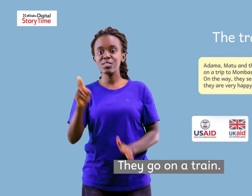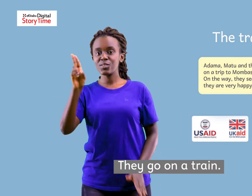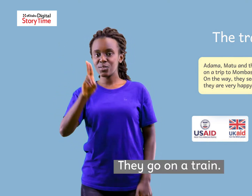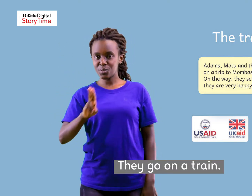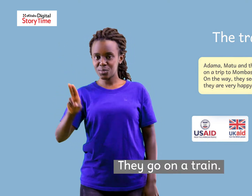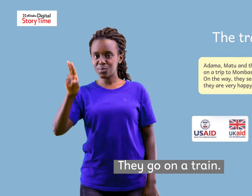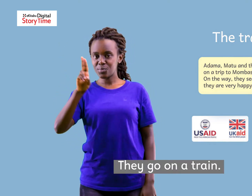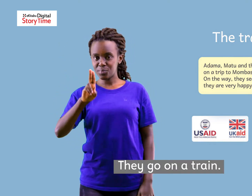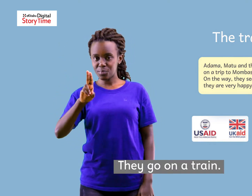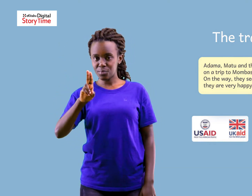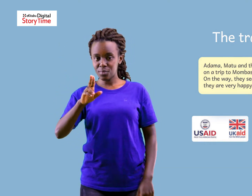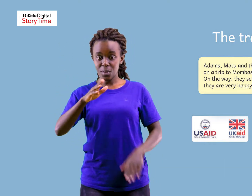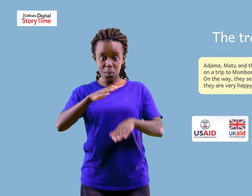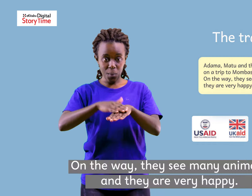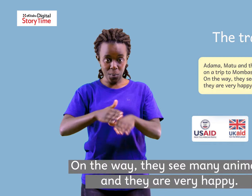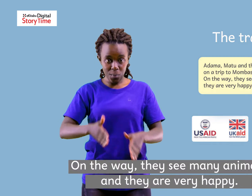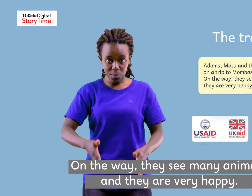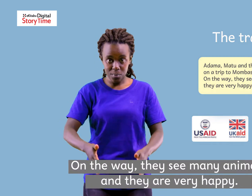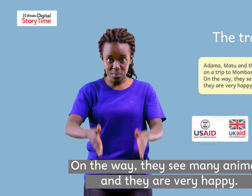They go by train.